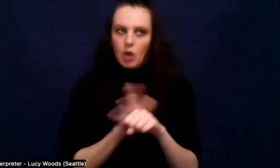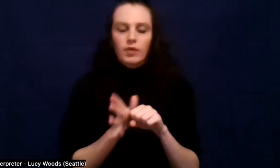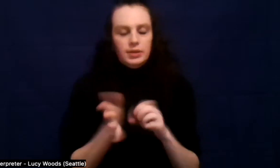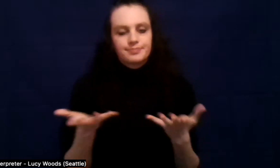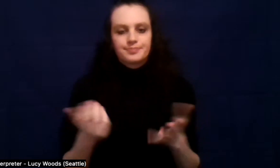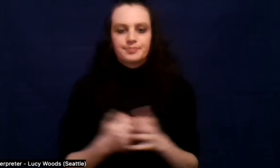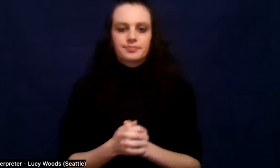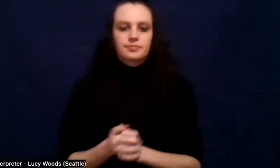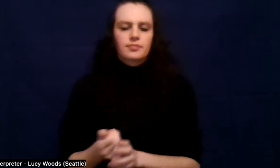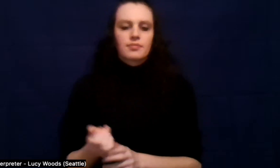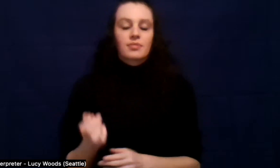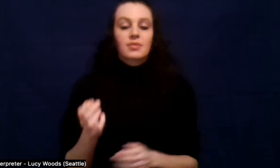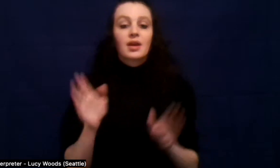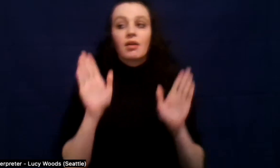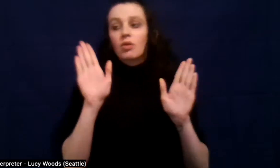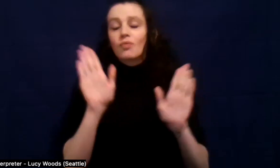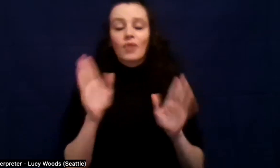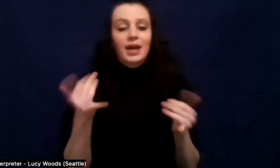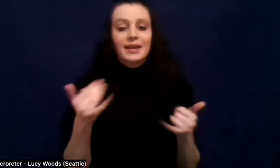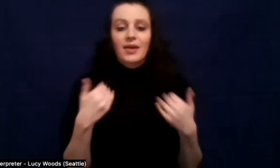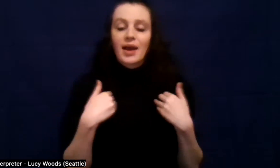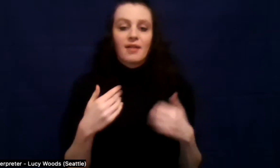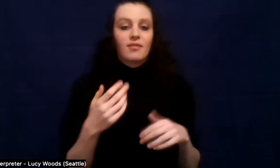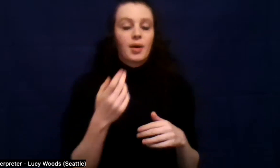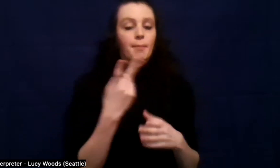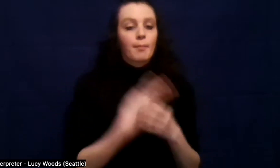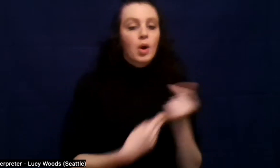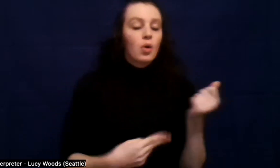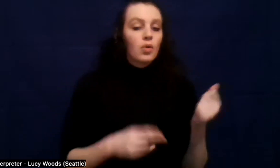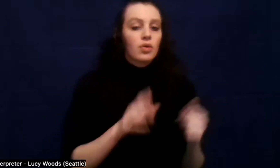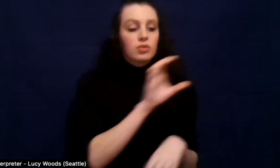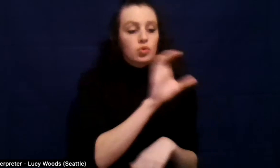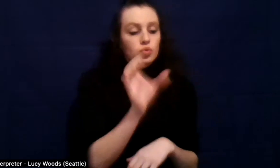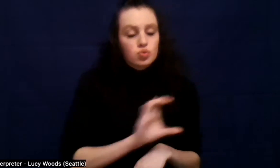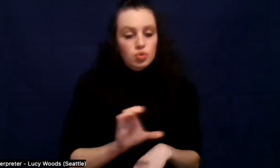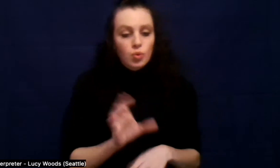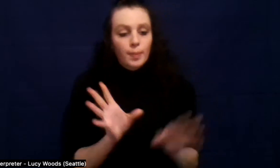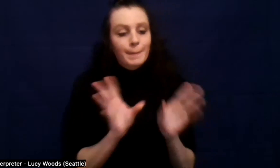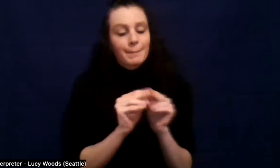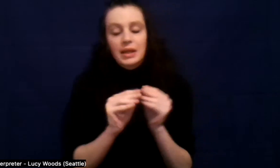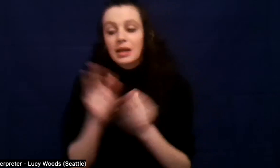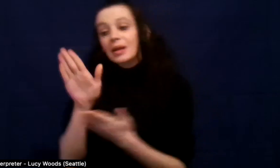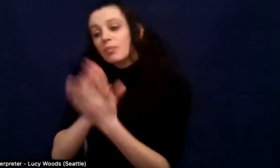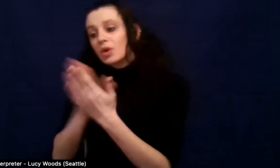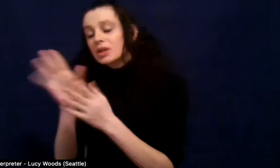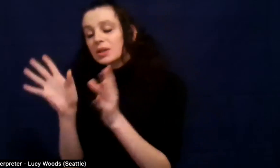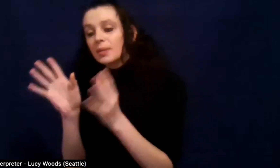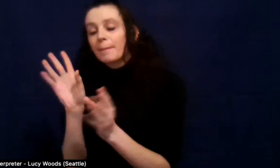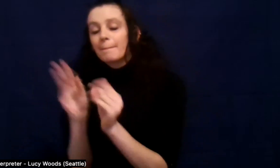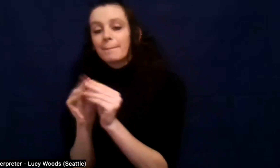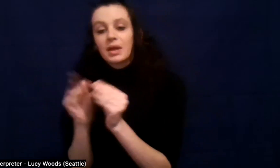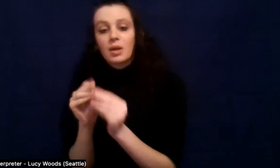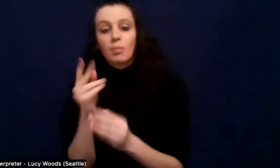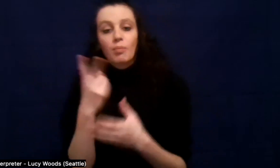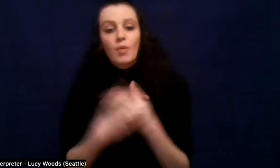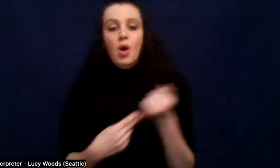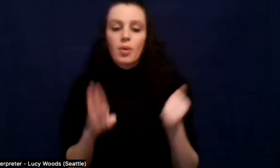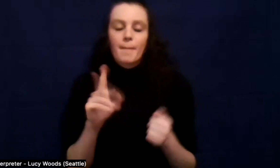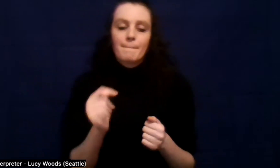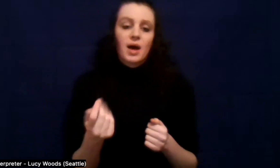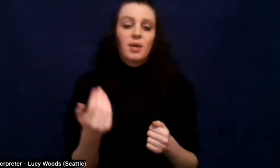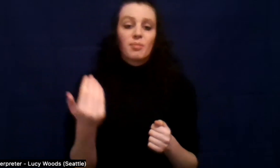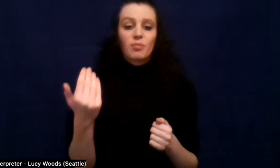both hybrid options and in-person options now. But at the time, that wasn't possible for me.